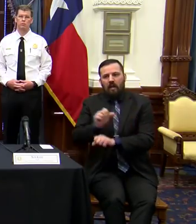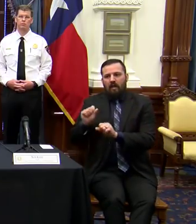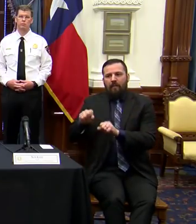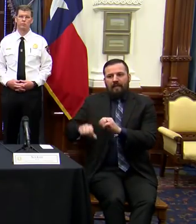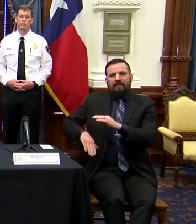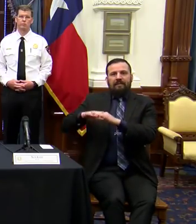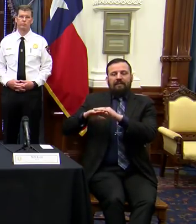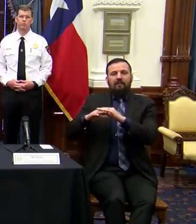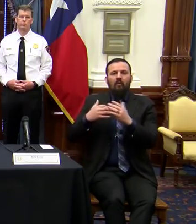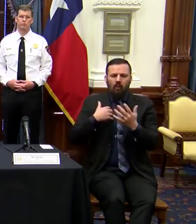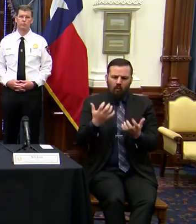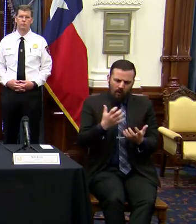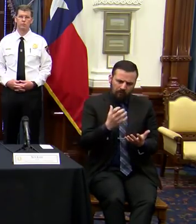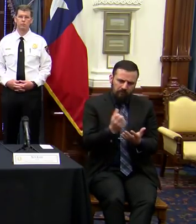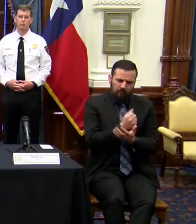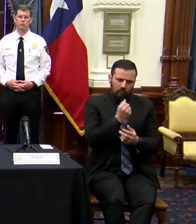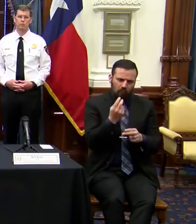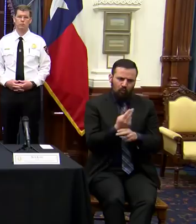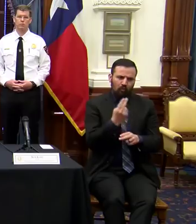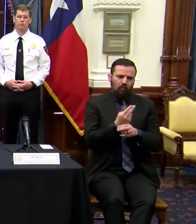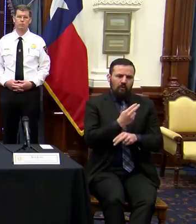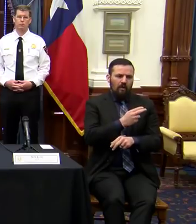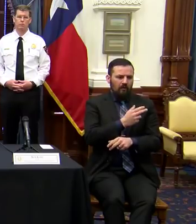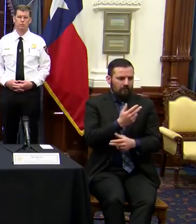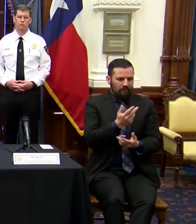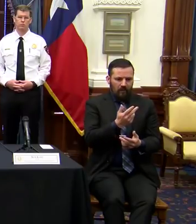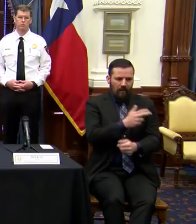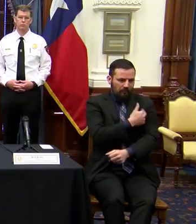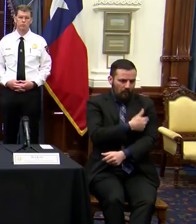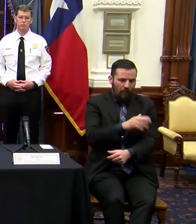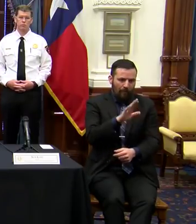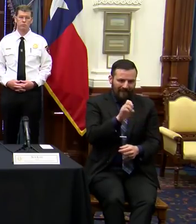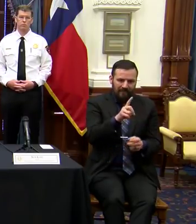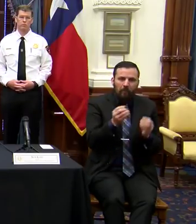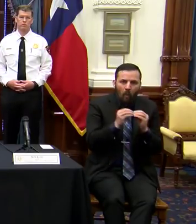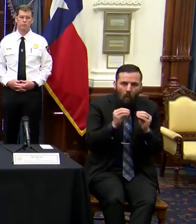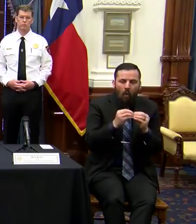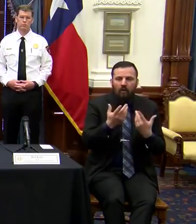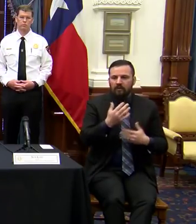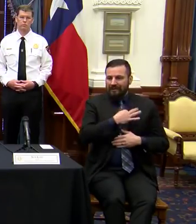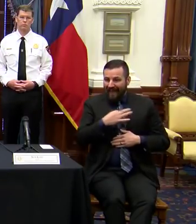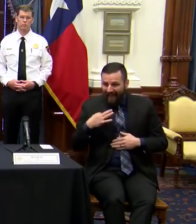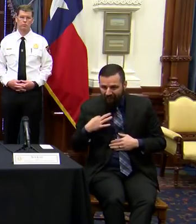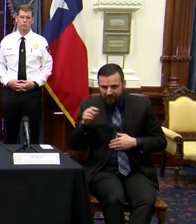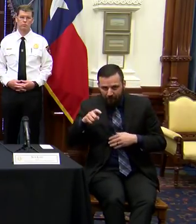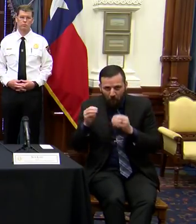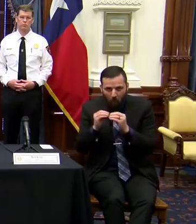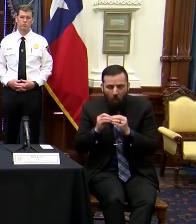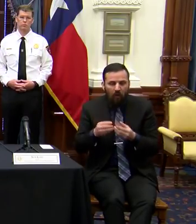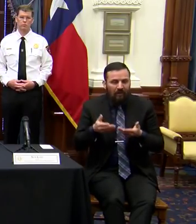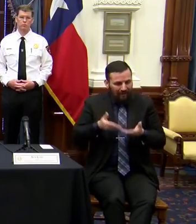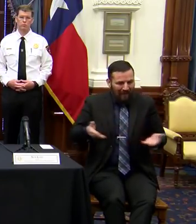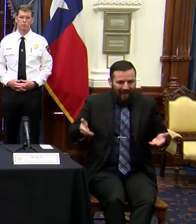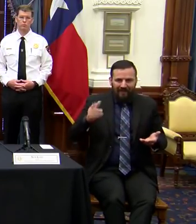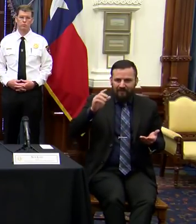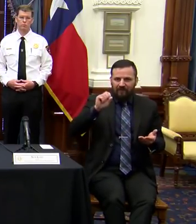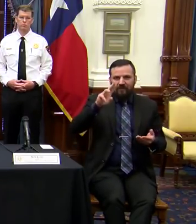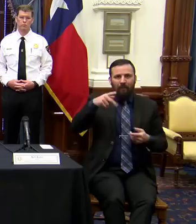maximize the capacity for hospital beds, for staffing capacity, for supply capacity, for